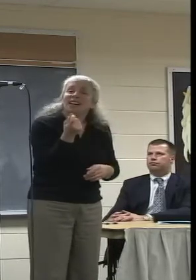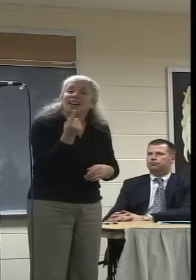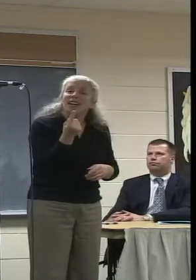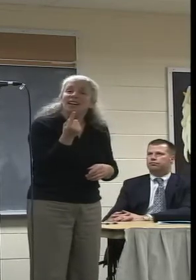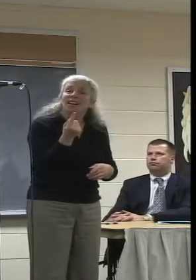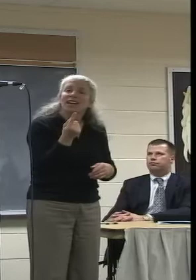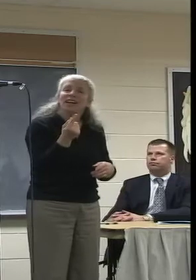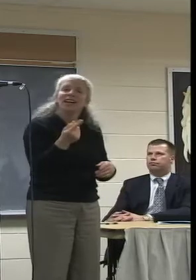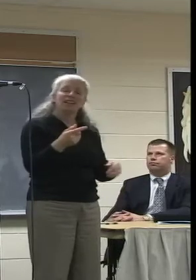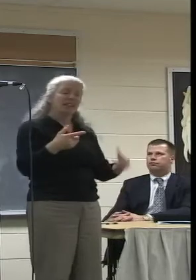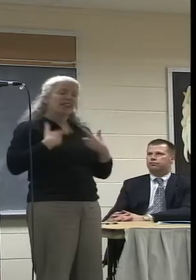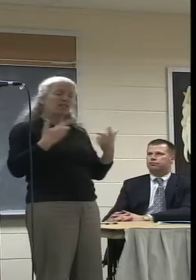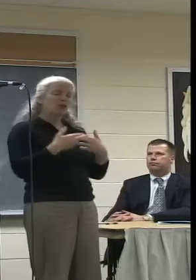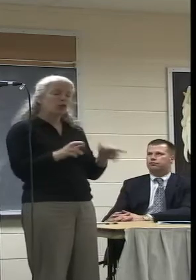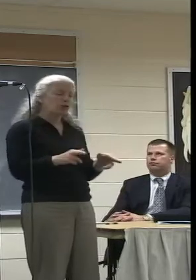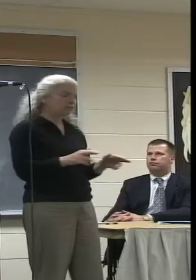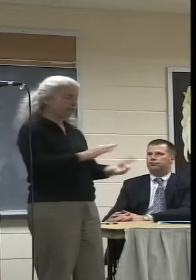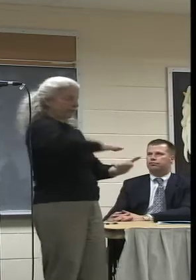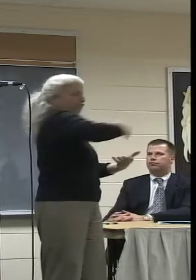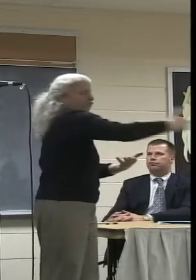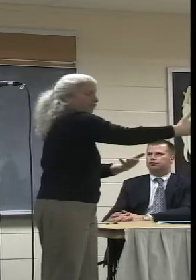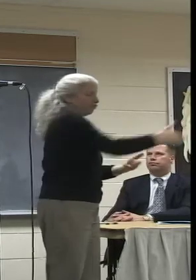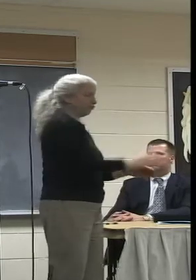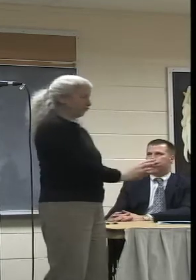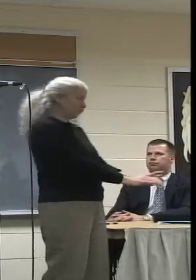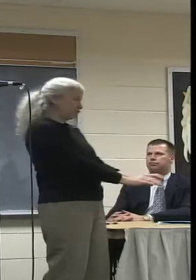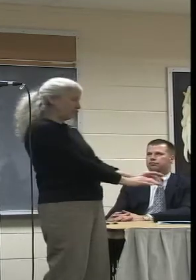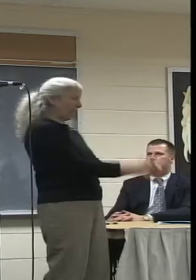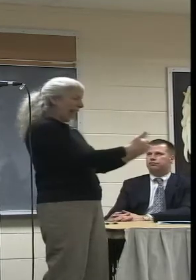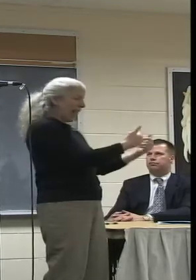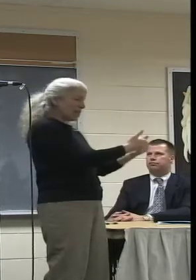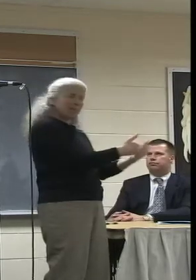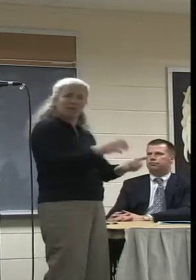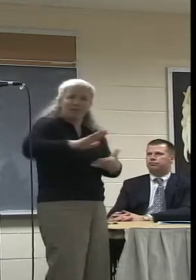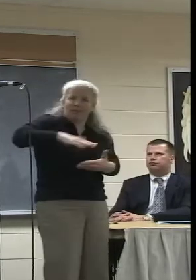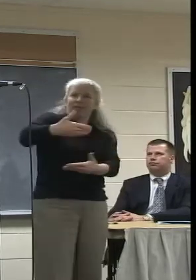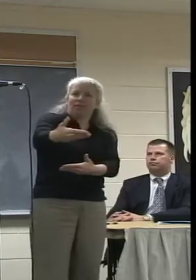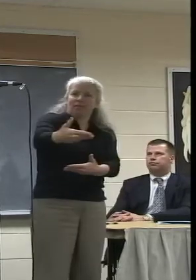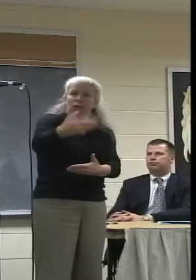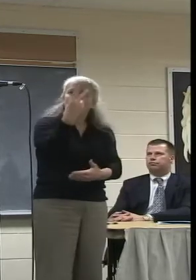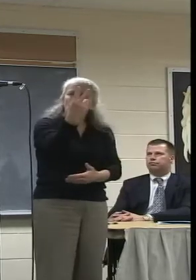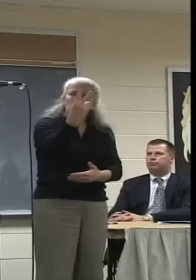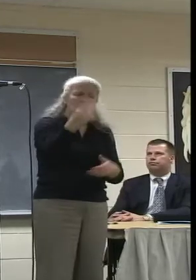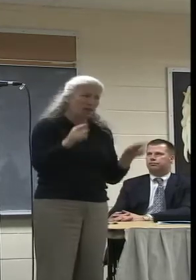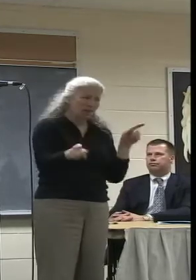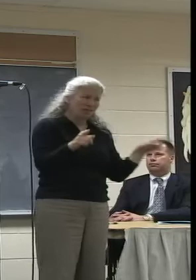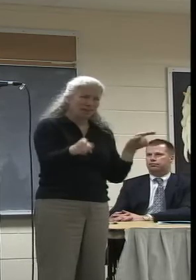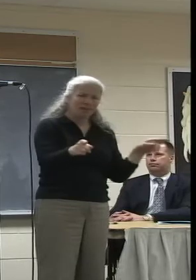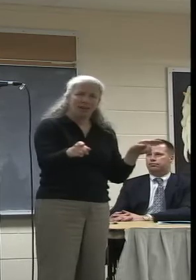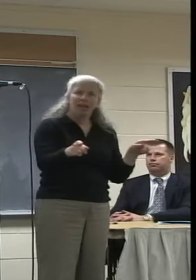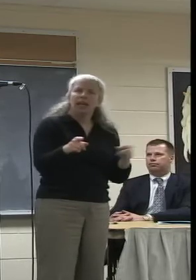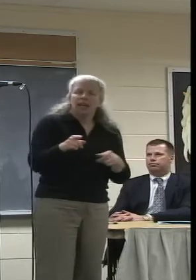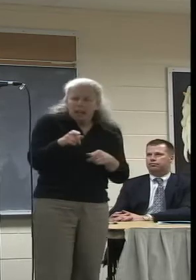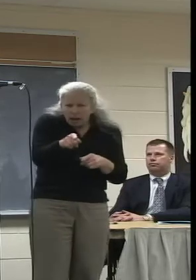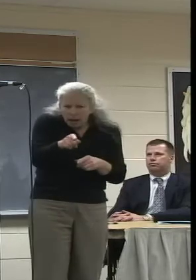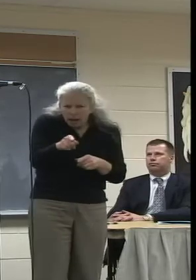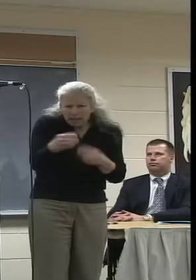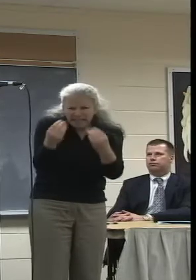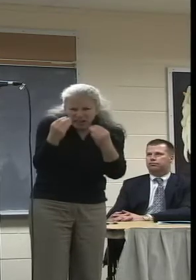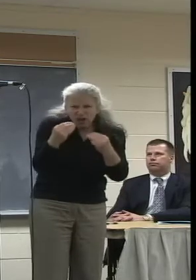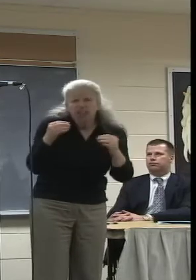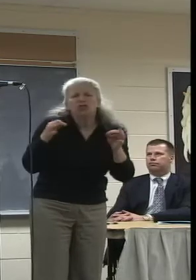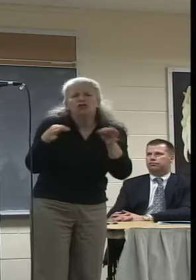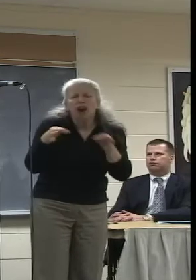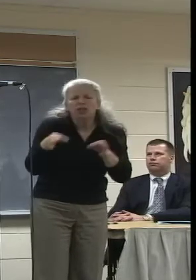laptop, he's on the internet playing an internet game. And on the other laptop, he's learning how to play the game. So,